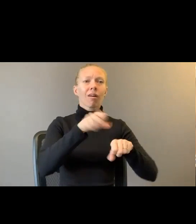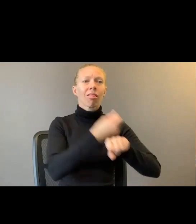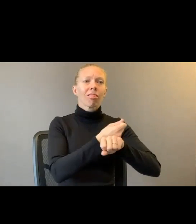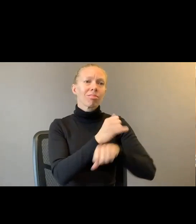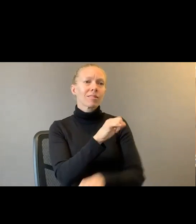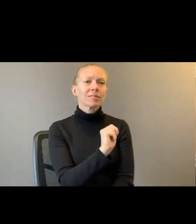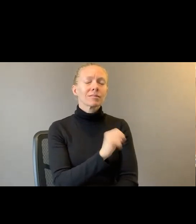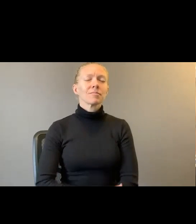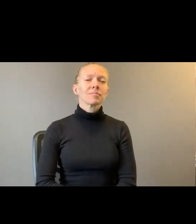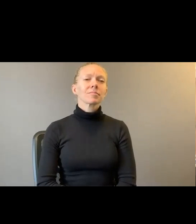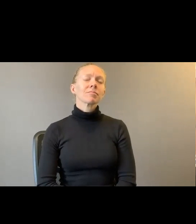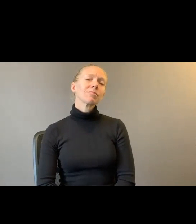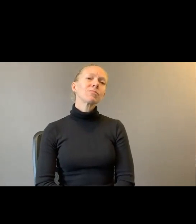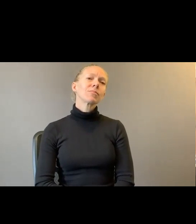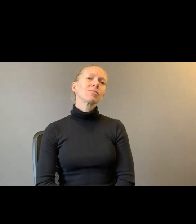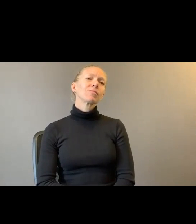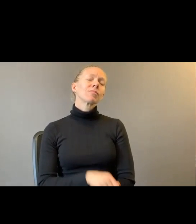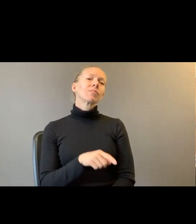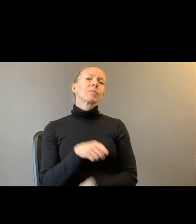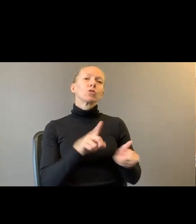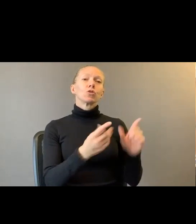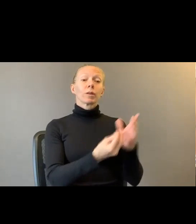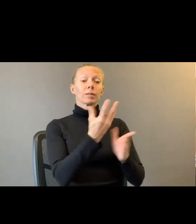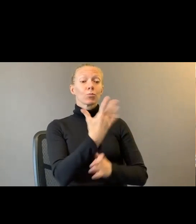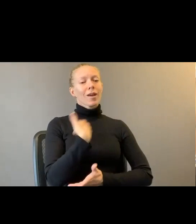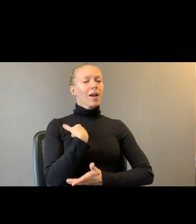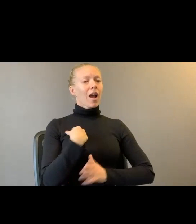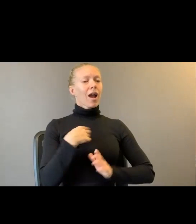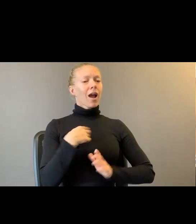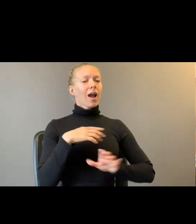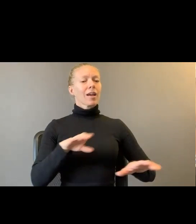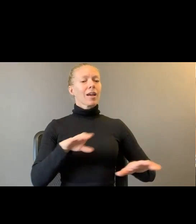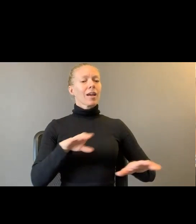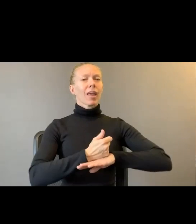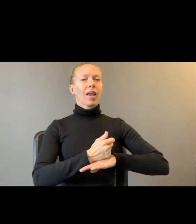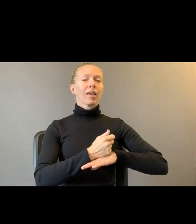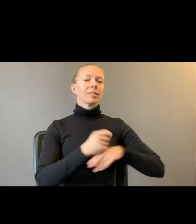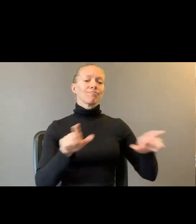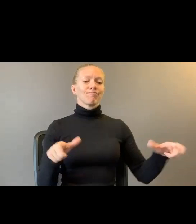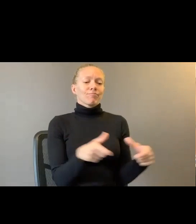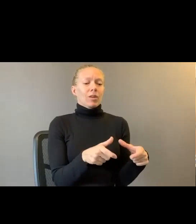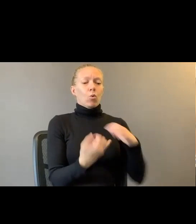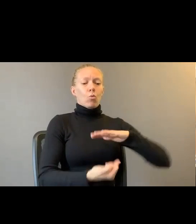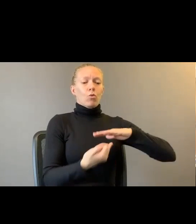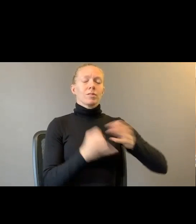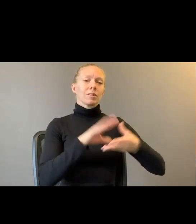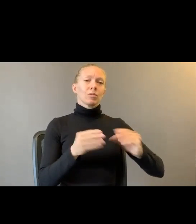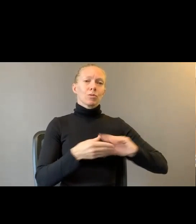As I do this thing. I did this thing in the spring. Called quarantine story time. Where every night for half an hour. read. Tony Morrison song of Solomon.